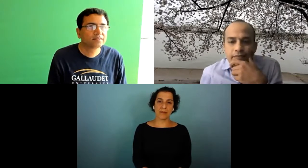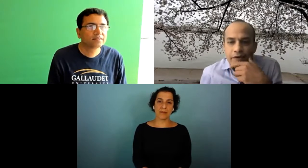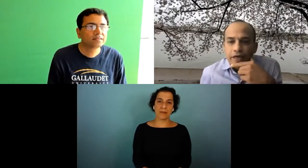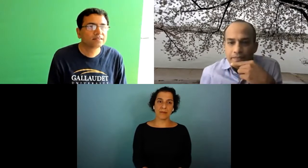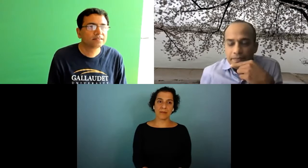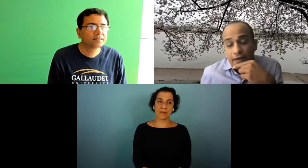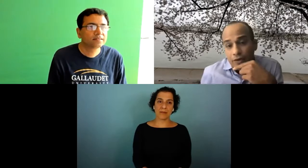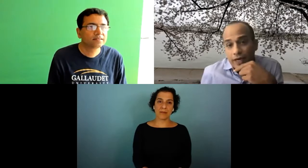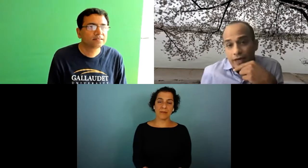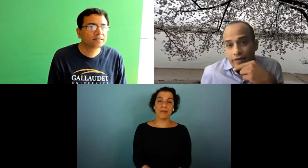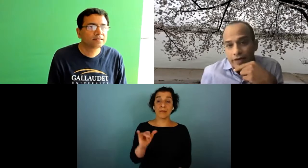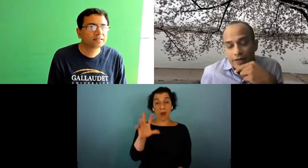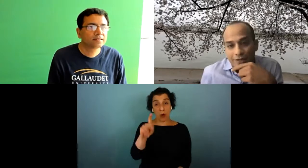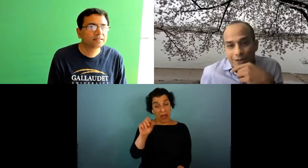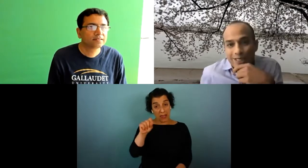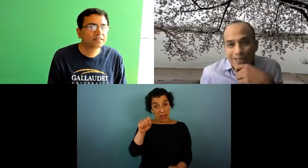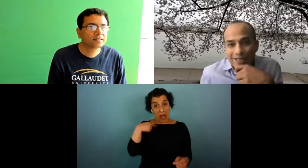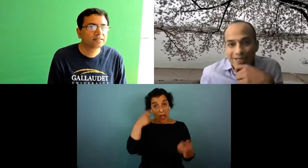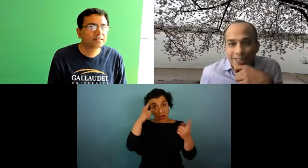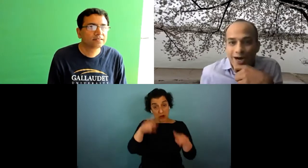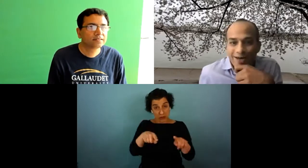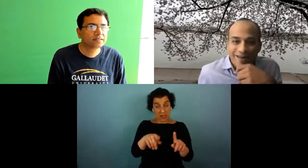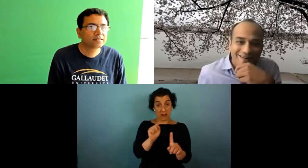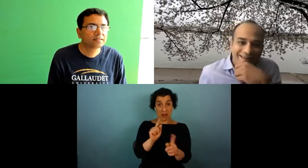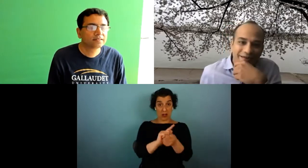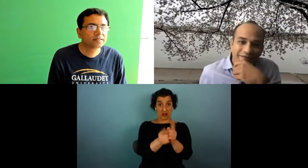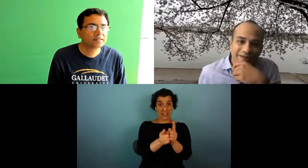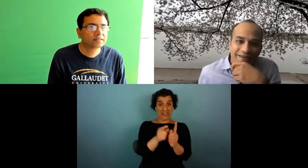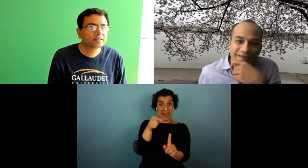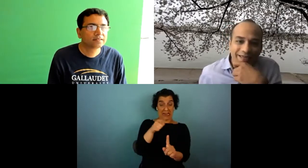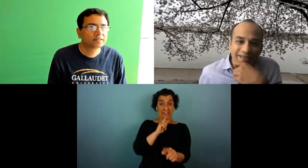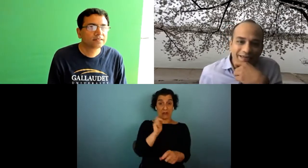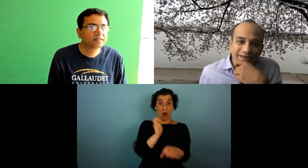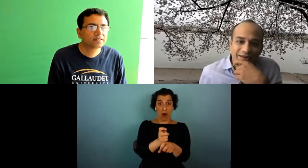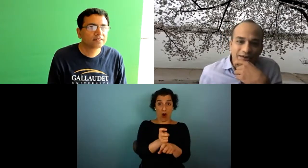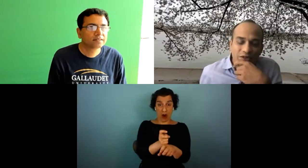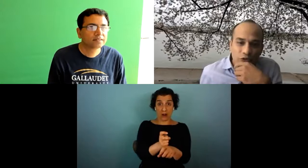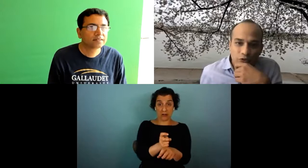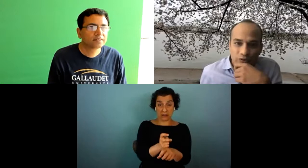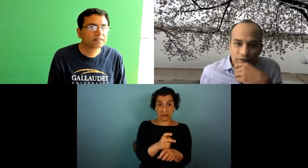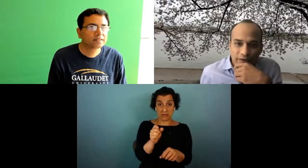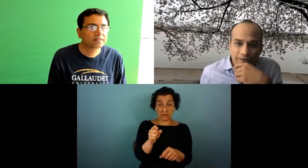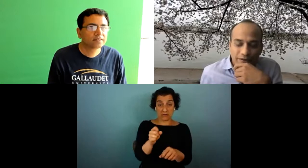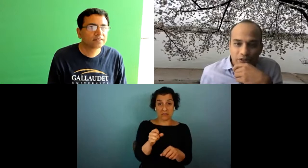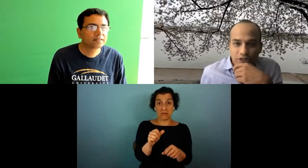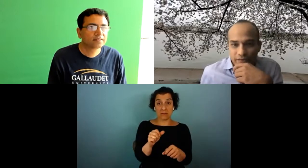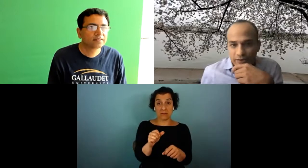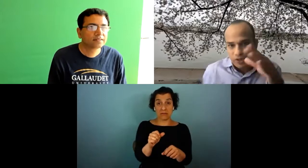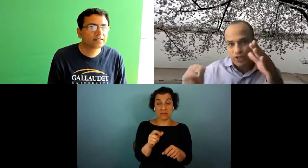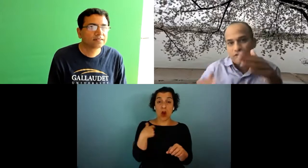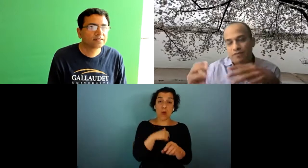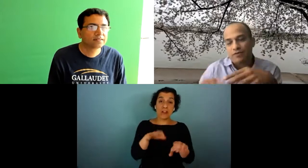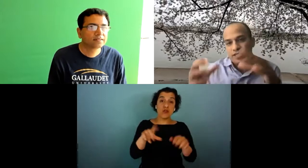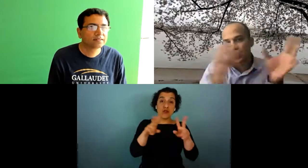okay yeah no i agree uh translating is hard right we uh do uh research and